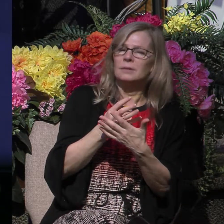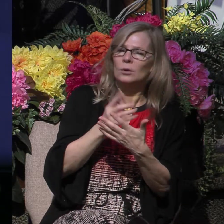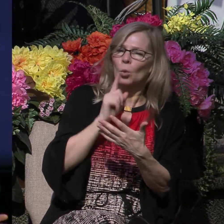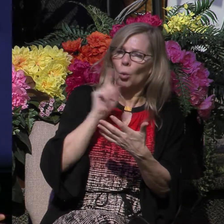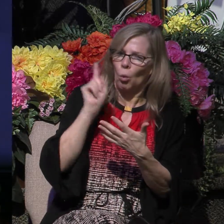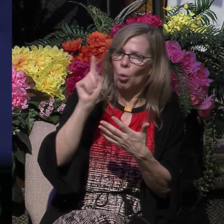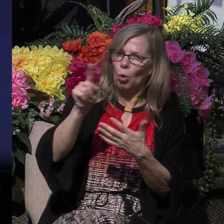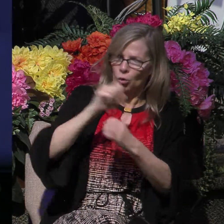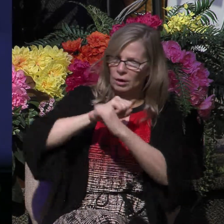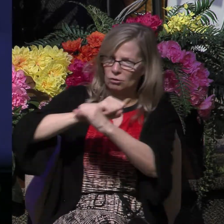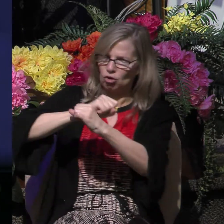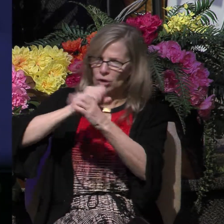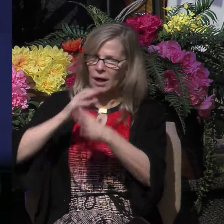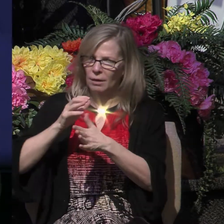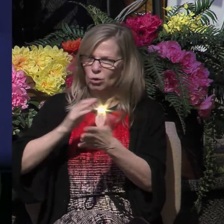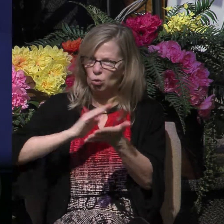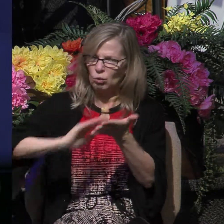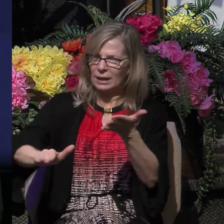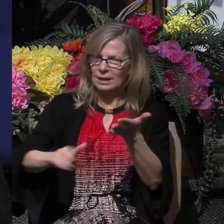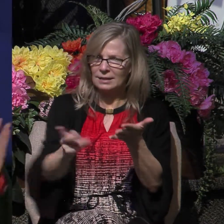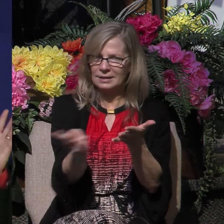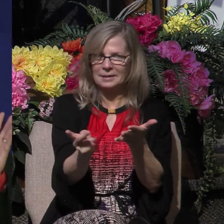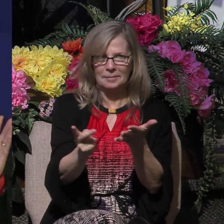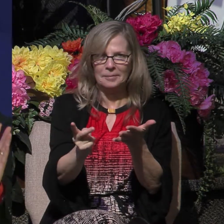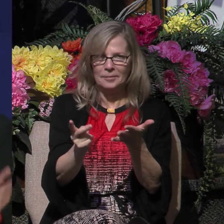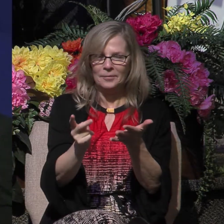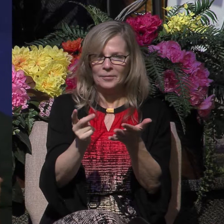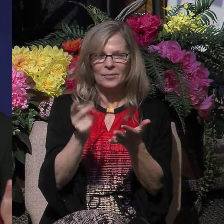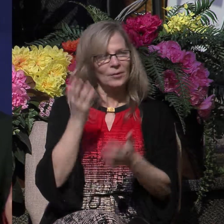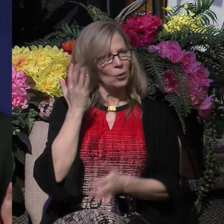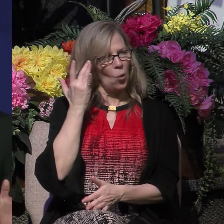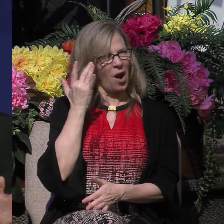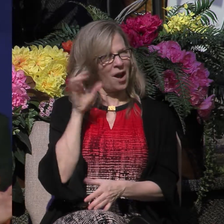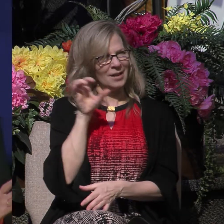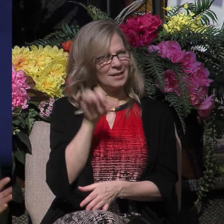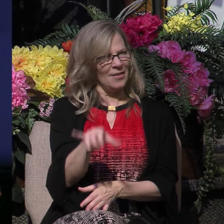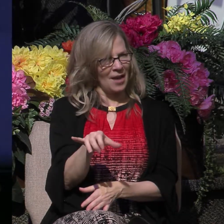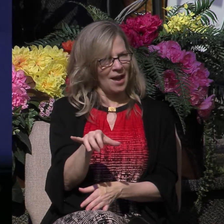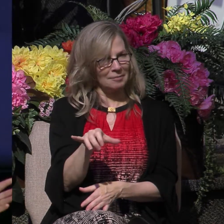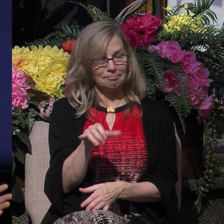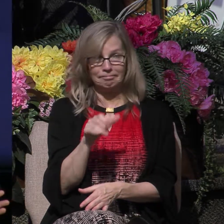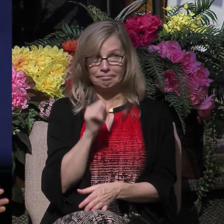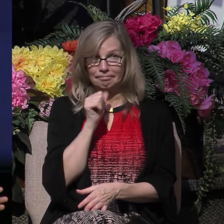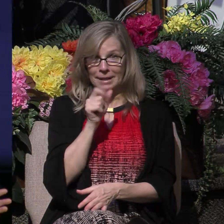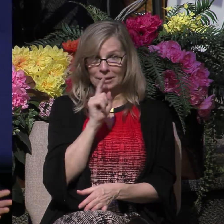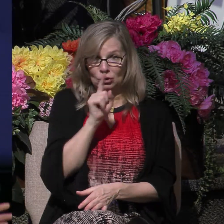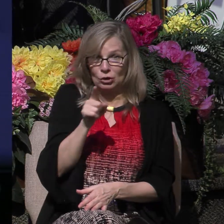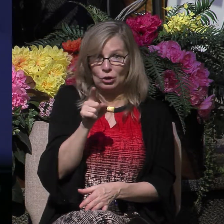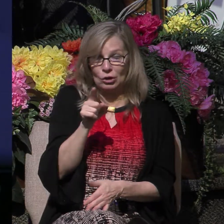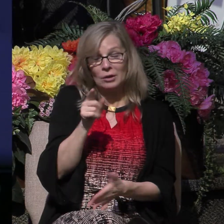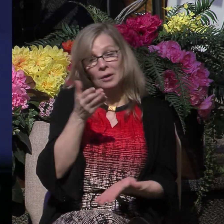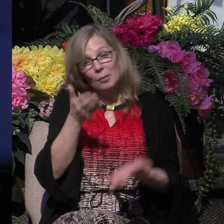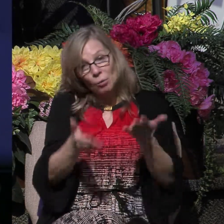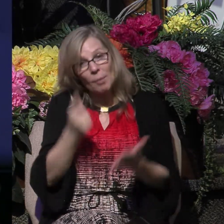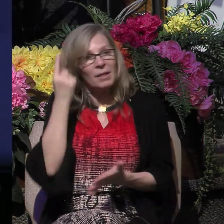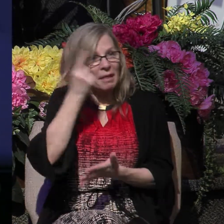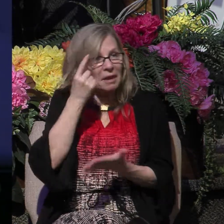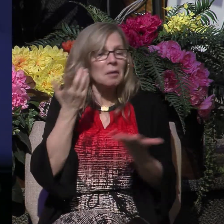release Paul and Silas. Now why they did this, we're not told. Most likely their thinking was that the beating